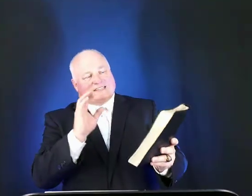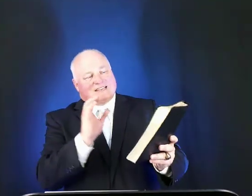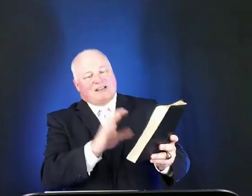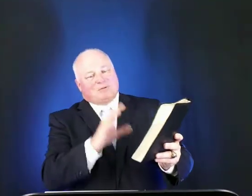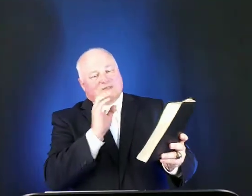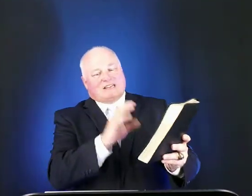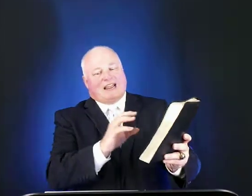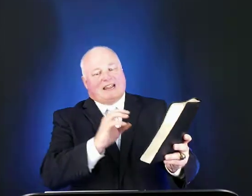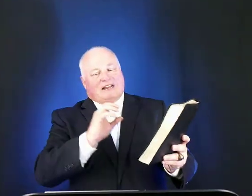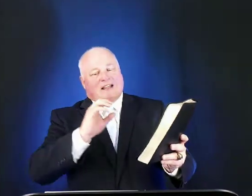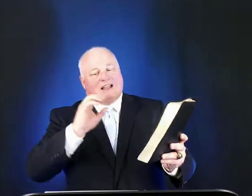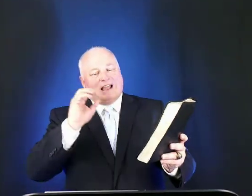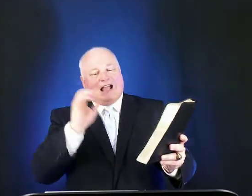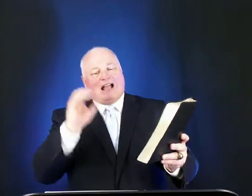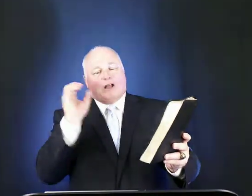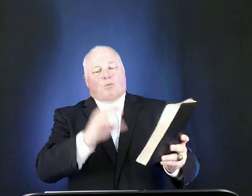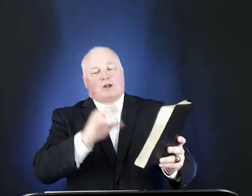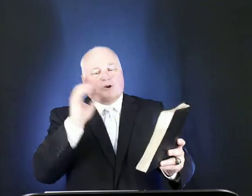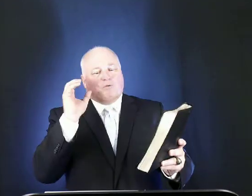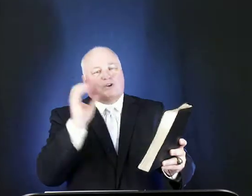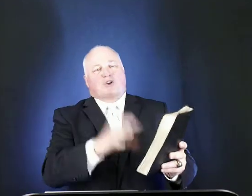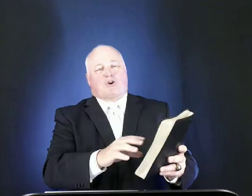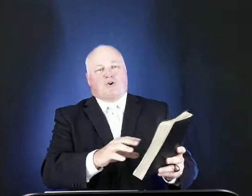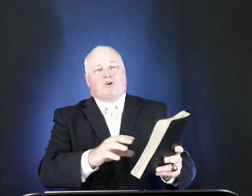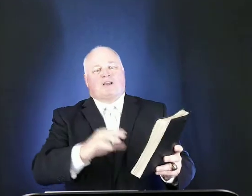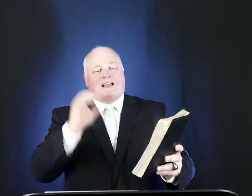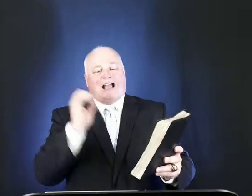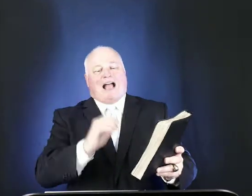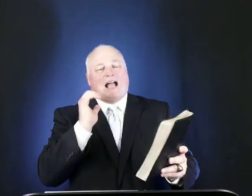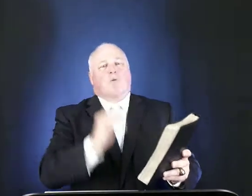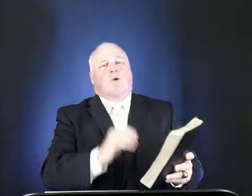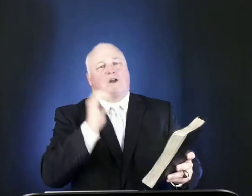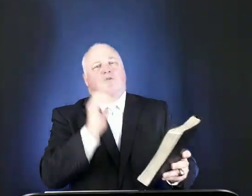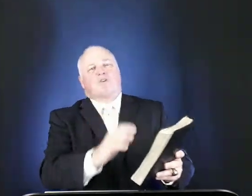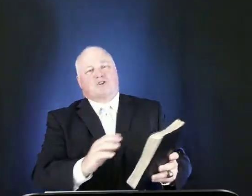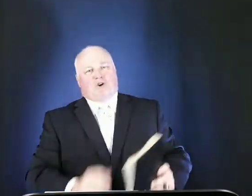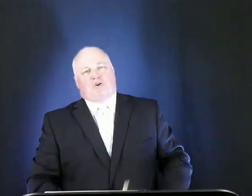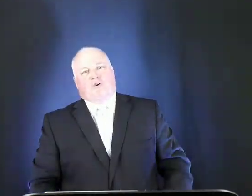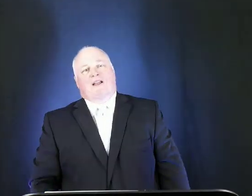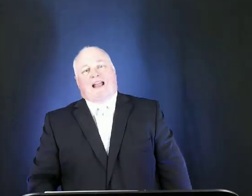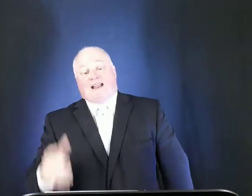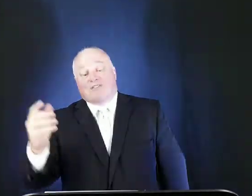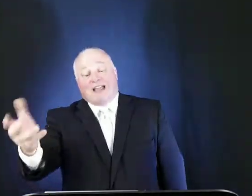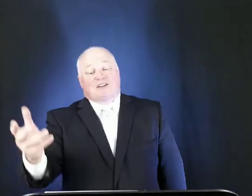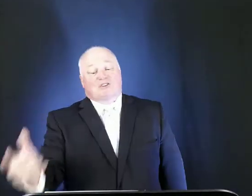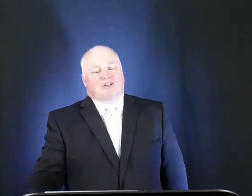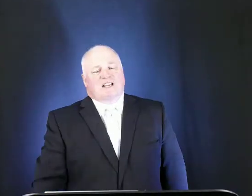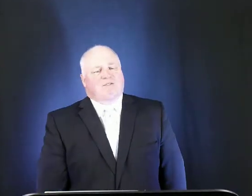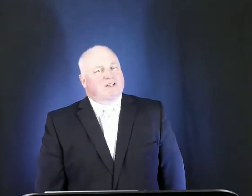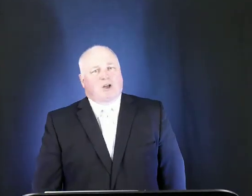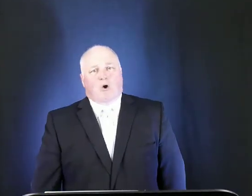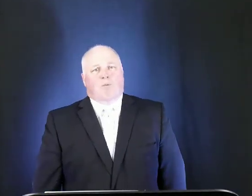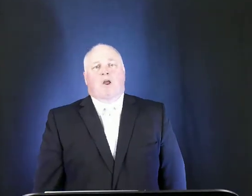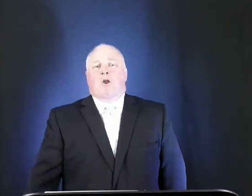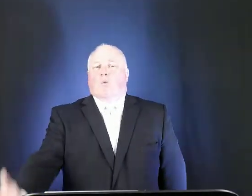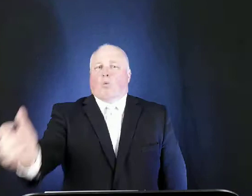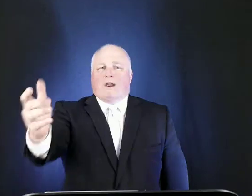is him saying i will return i will return and that should give us hope we